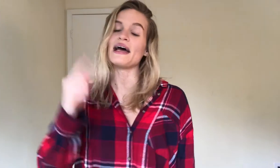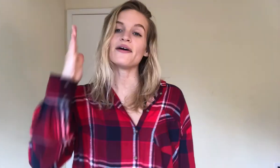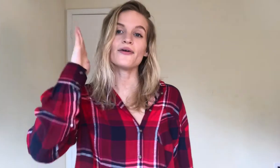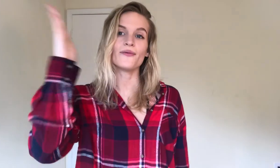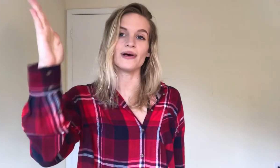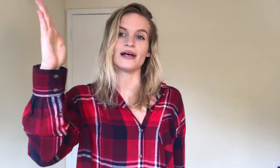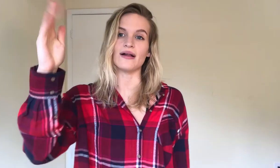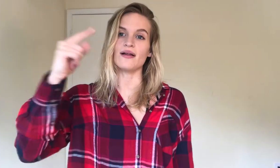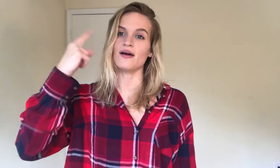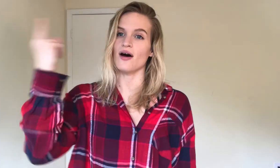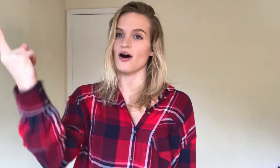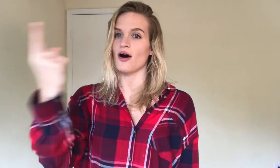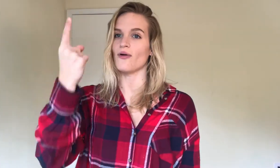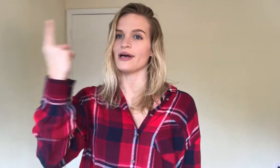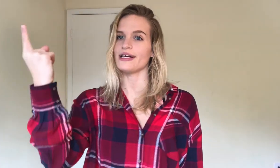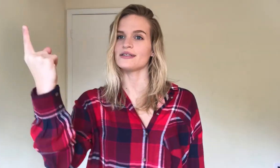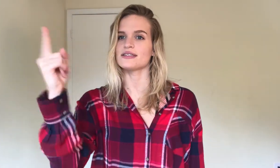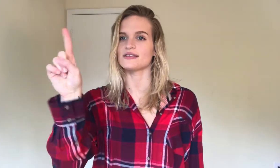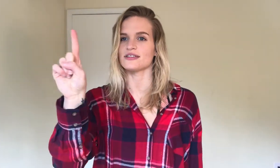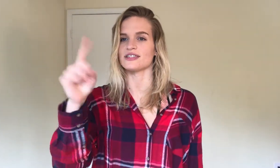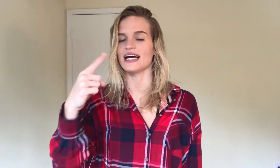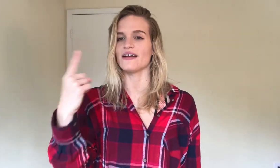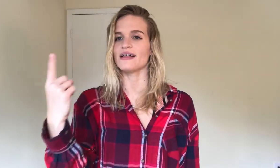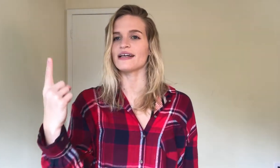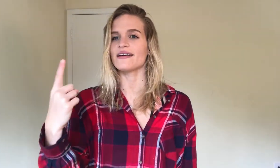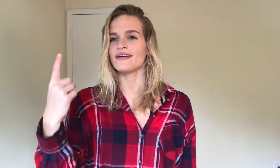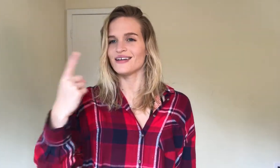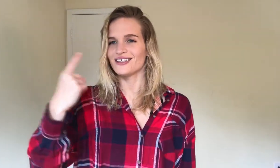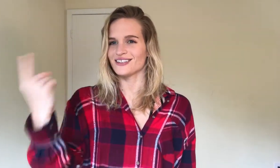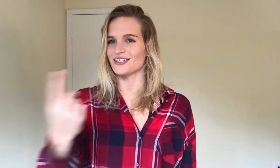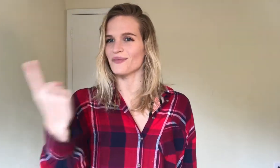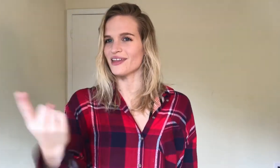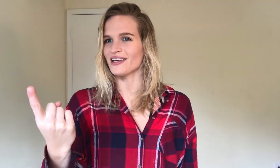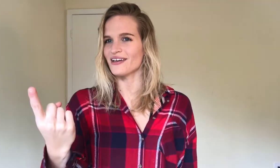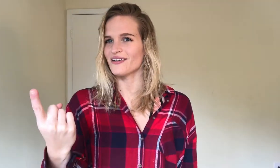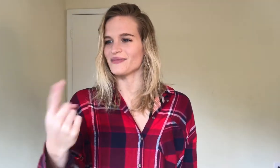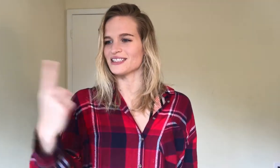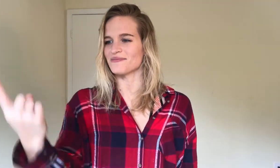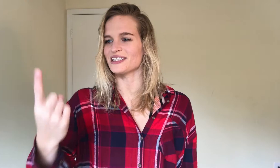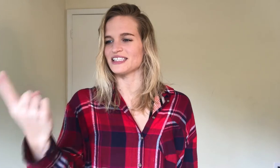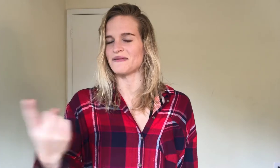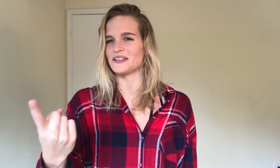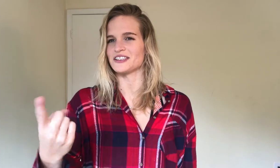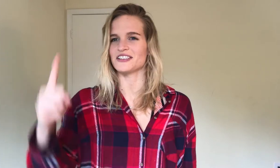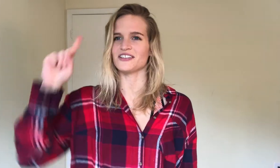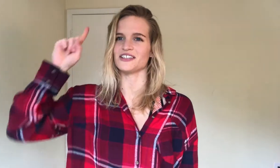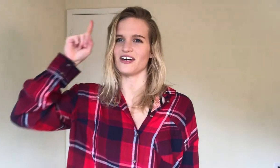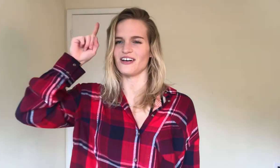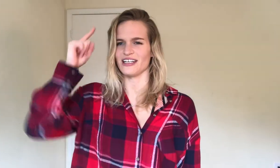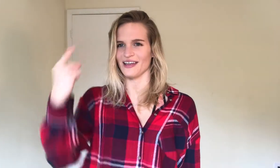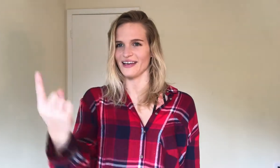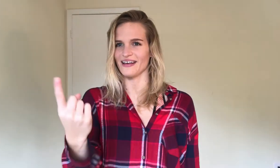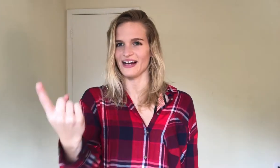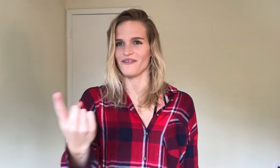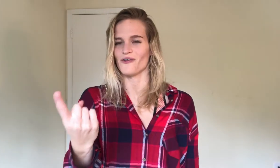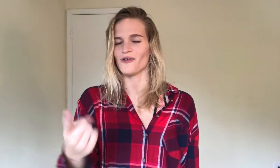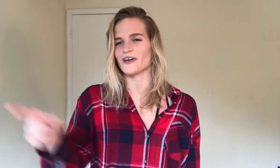will always, so it's kind of like, something, but something, a smaller circle, and like, kind of forward,